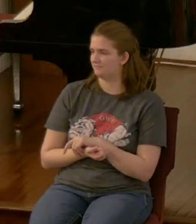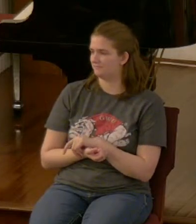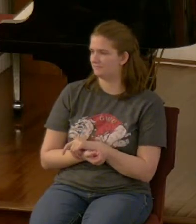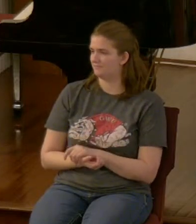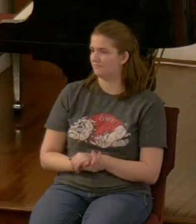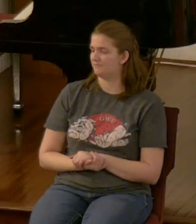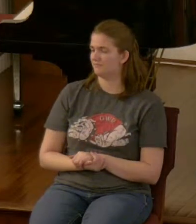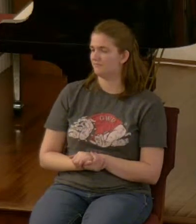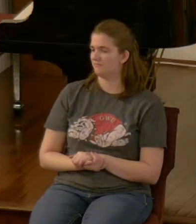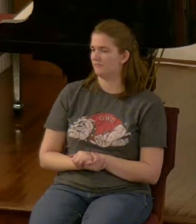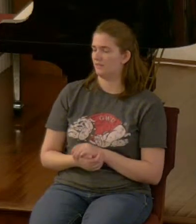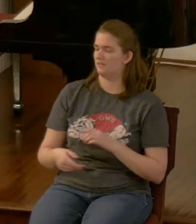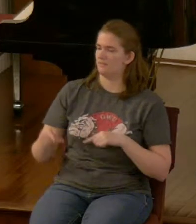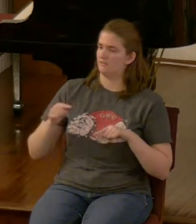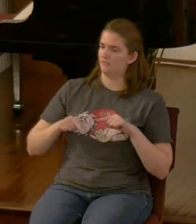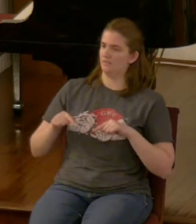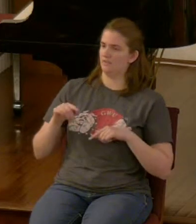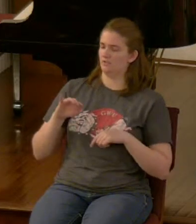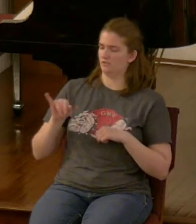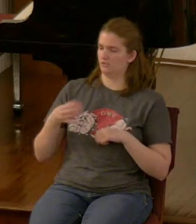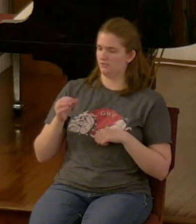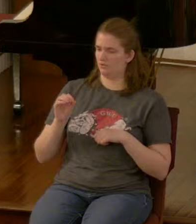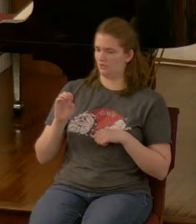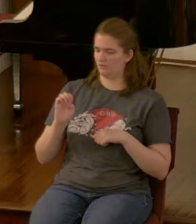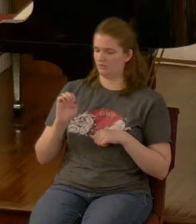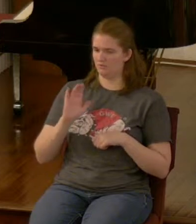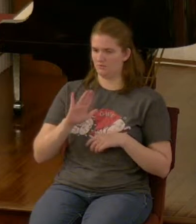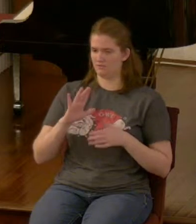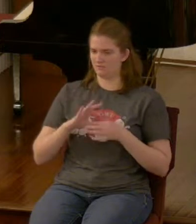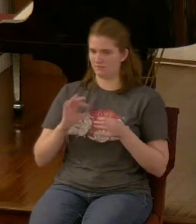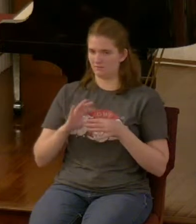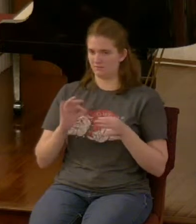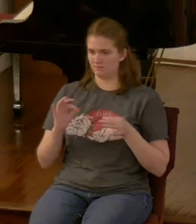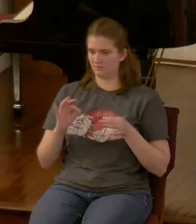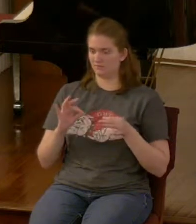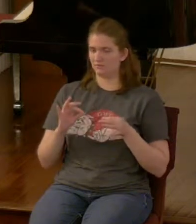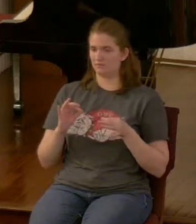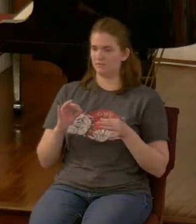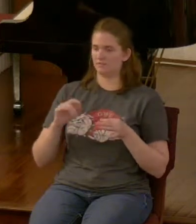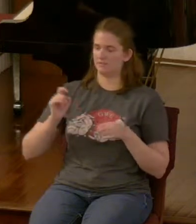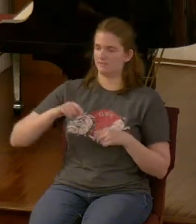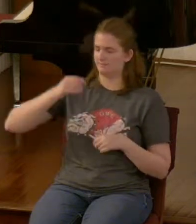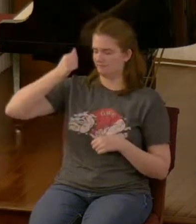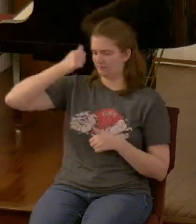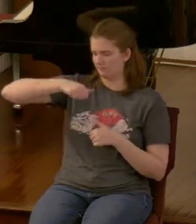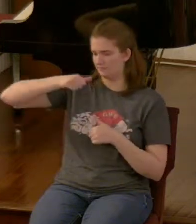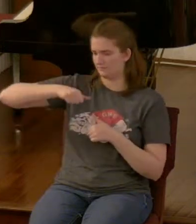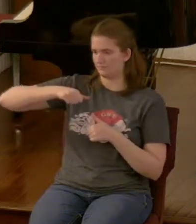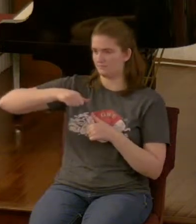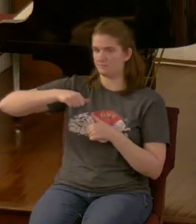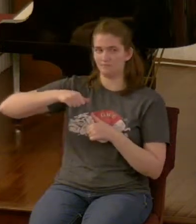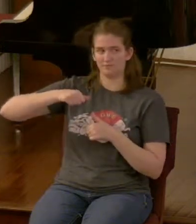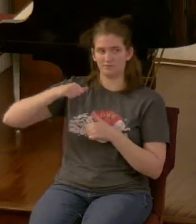and going back to what Joe said this is one thing we got to remember this